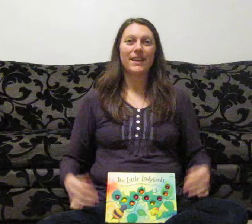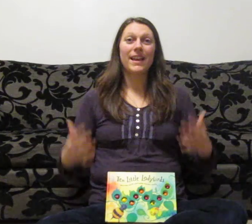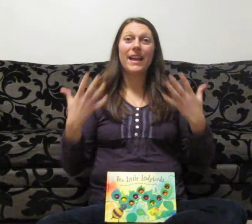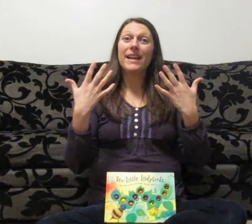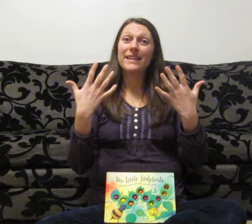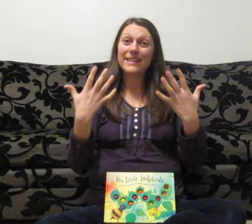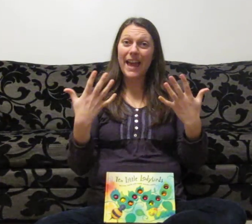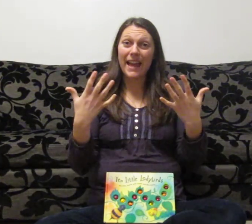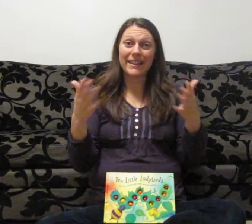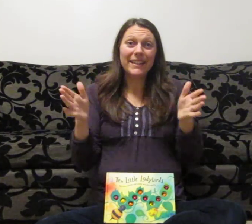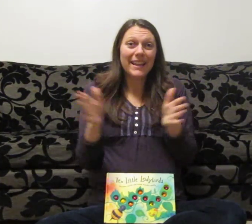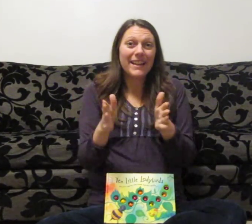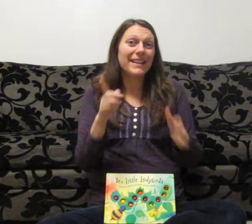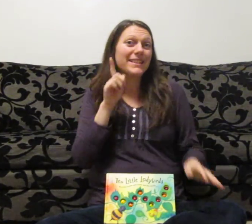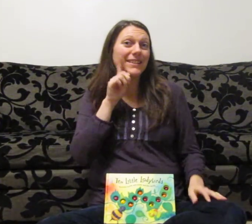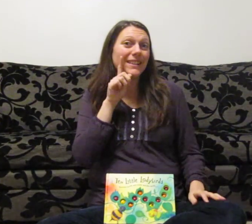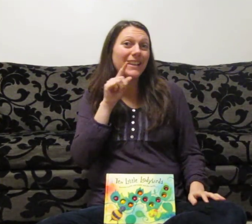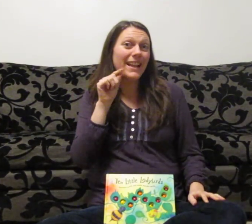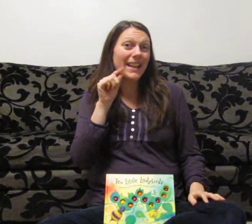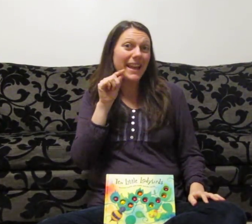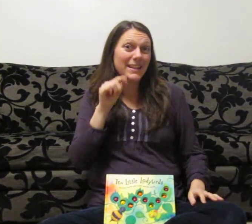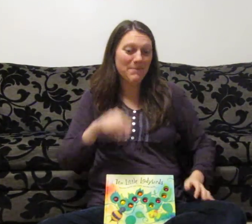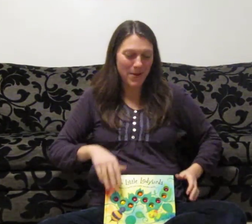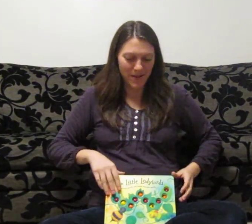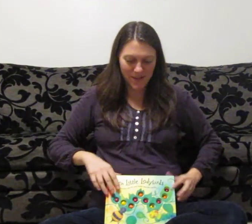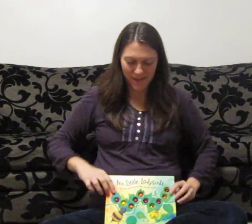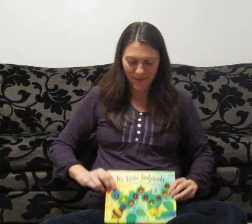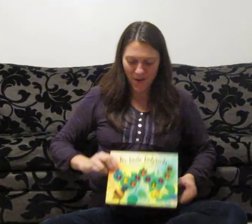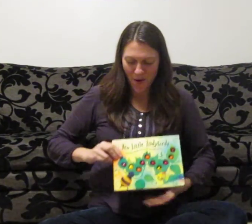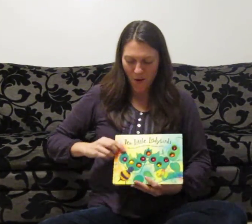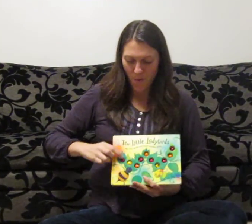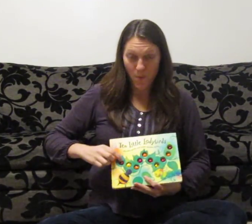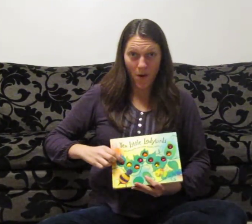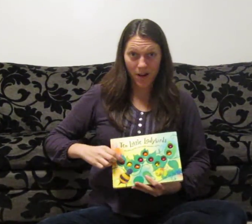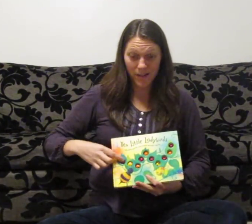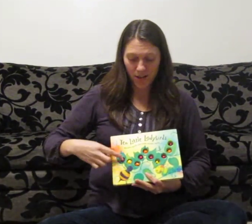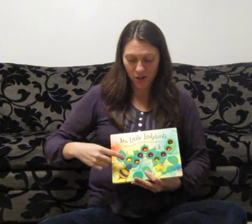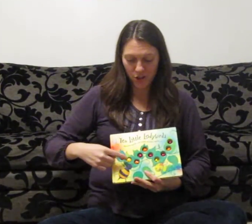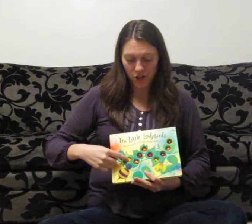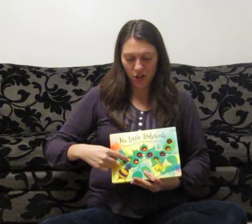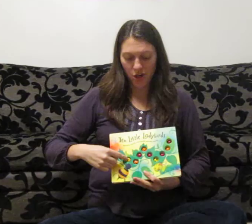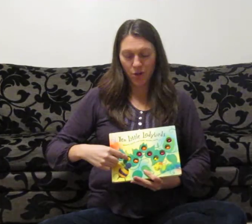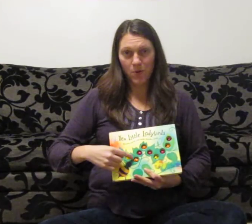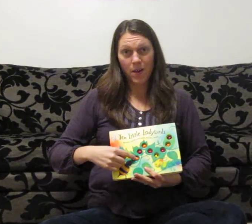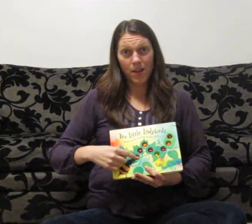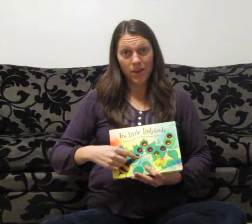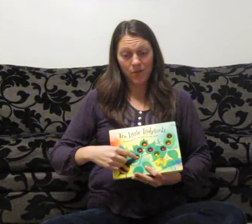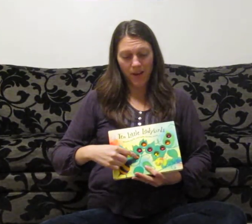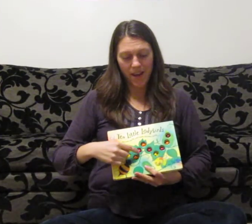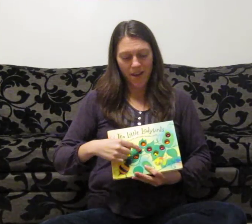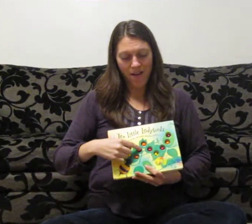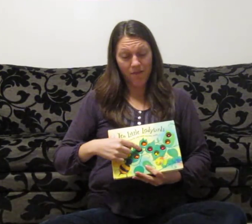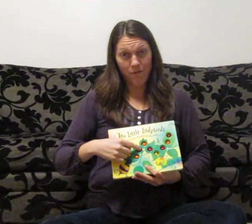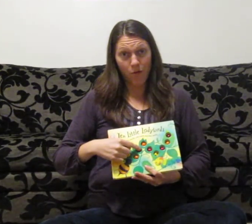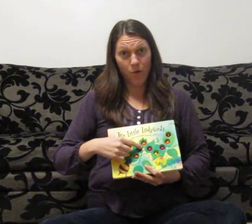Ten little ladybirds. One, two, three, four,